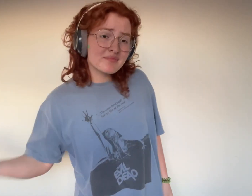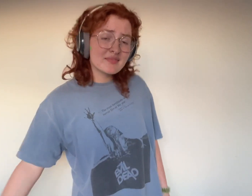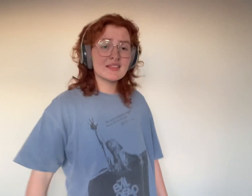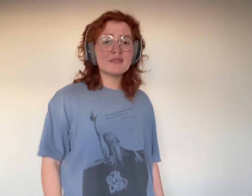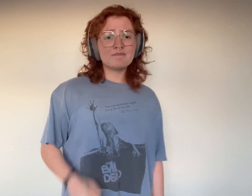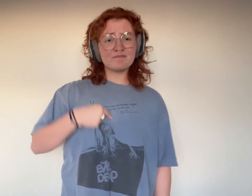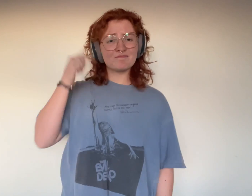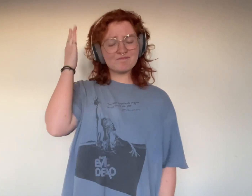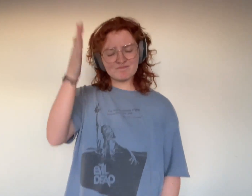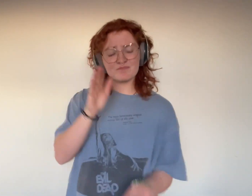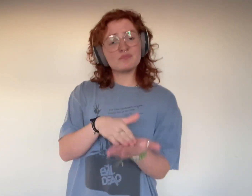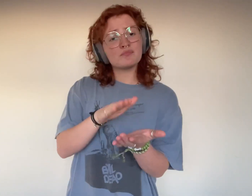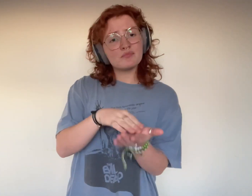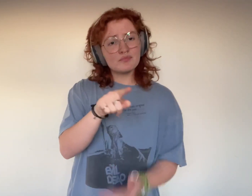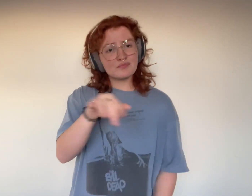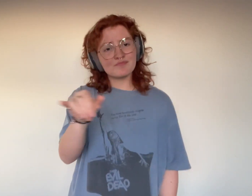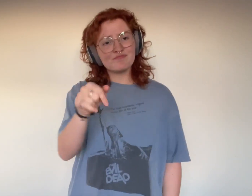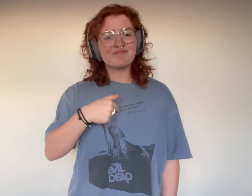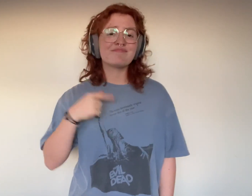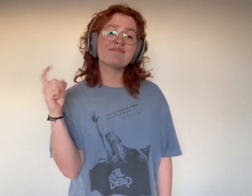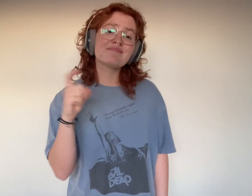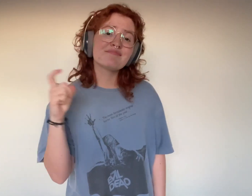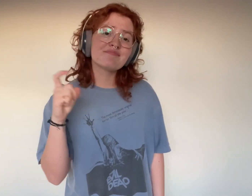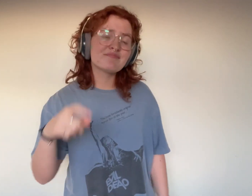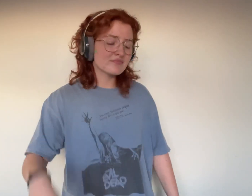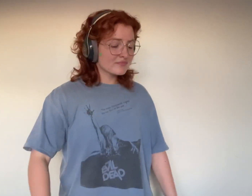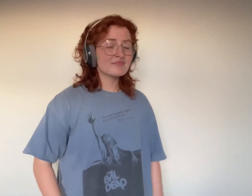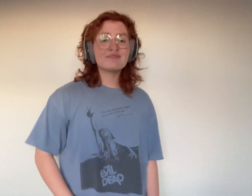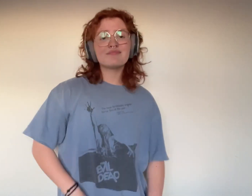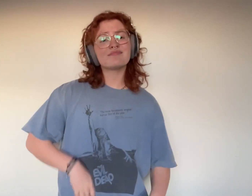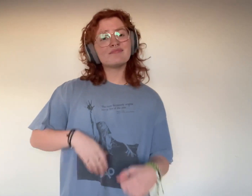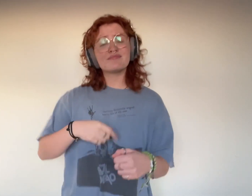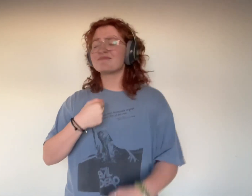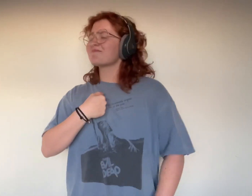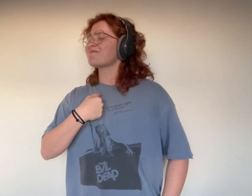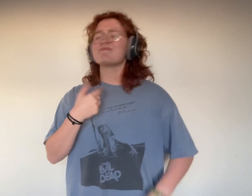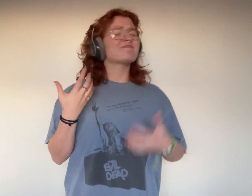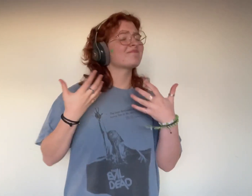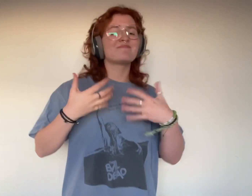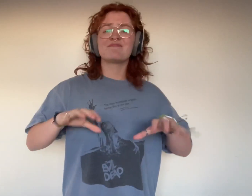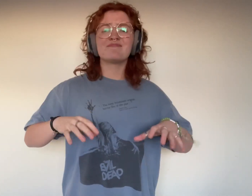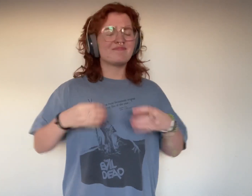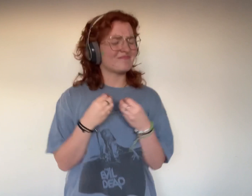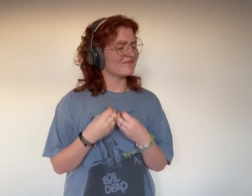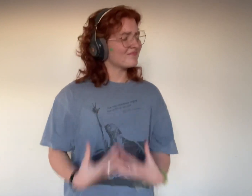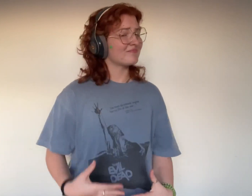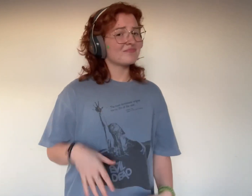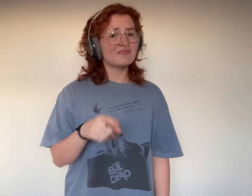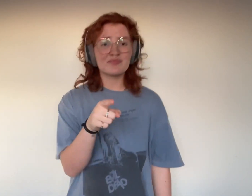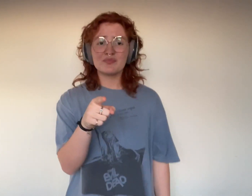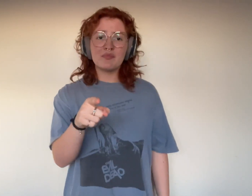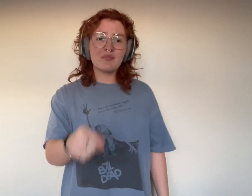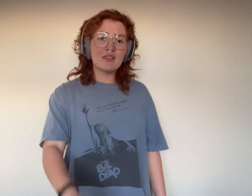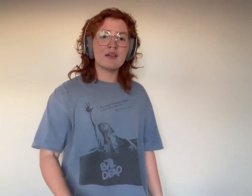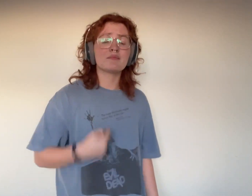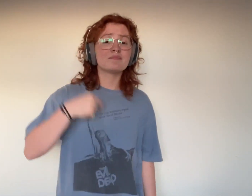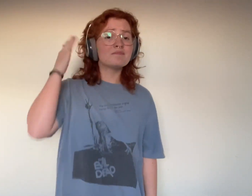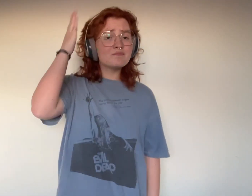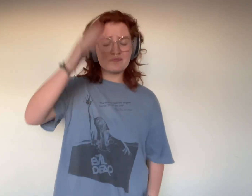and I'll praise you like I should Love me you choose to, though you say that